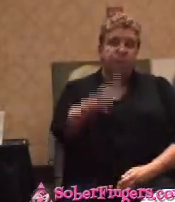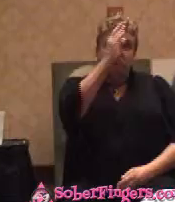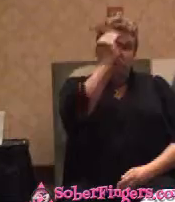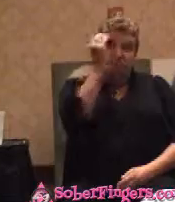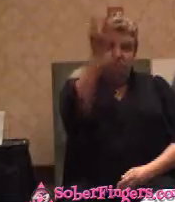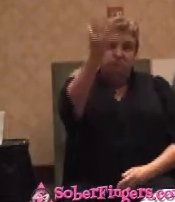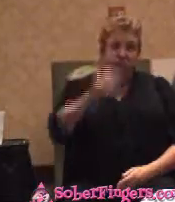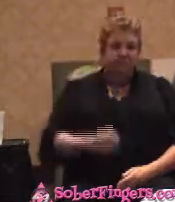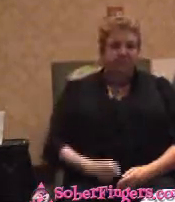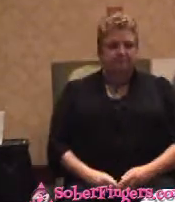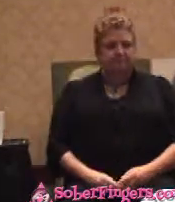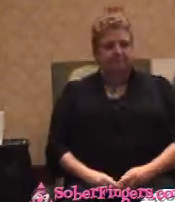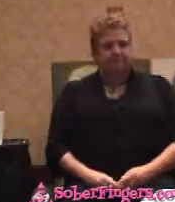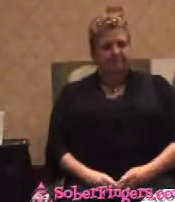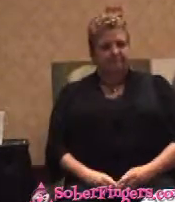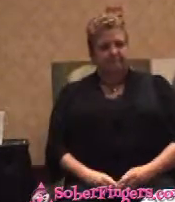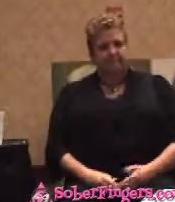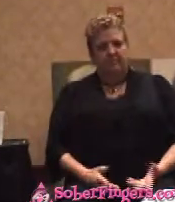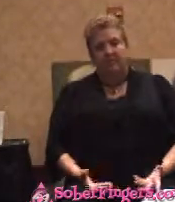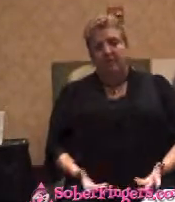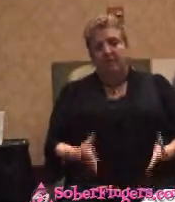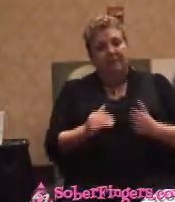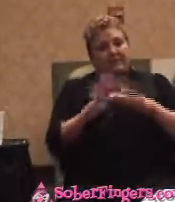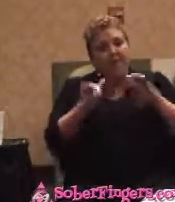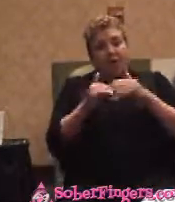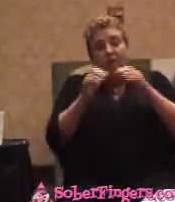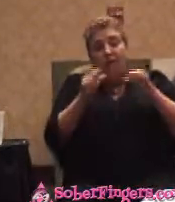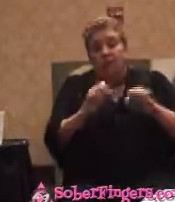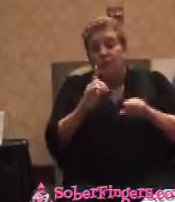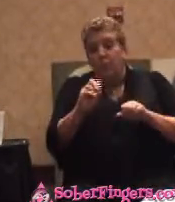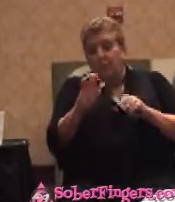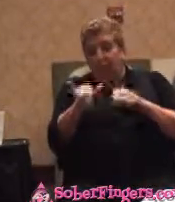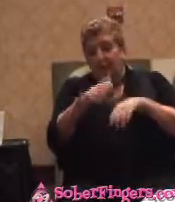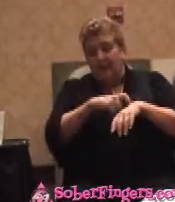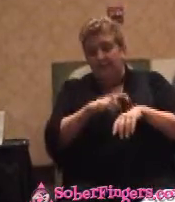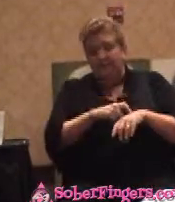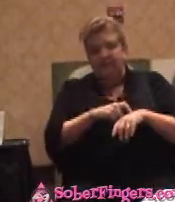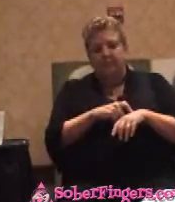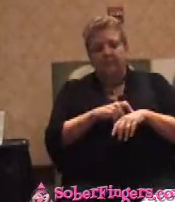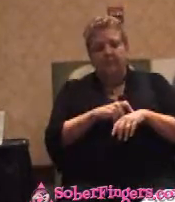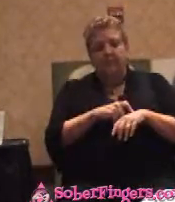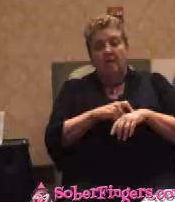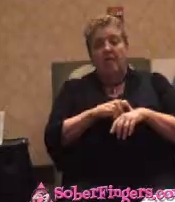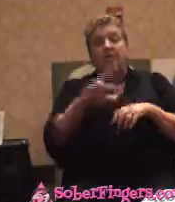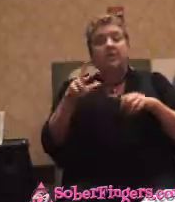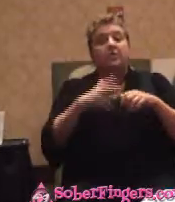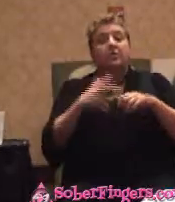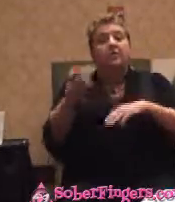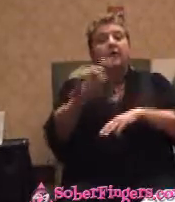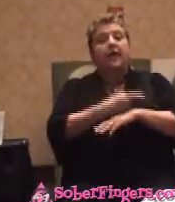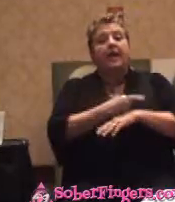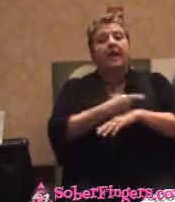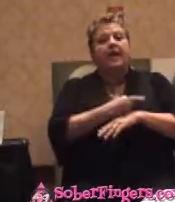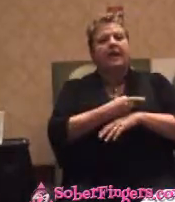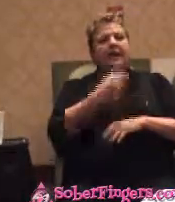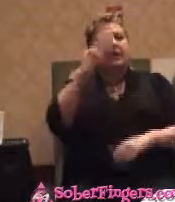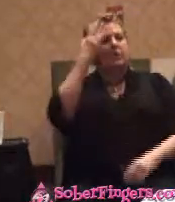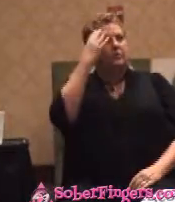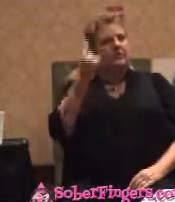About as sincere a prayer as I was capable of saying it. The next day I knew something. I knew that if I don't get